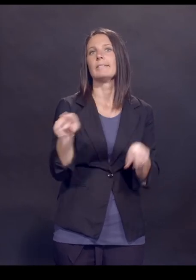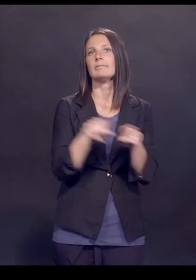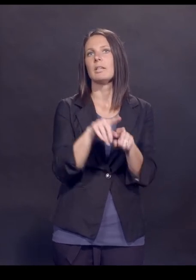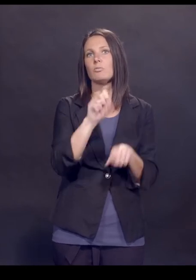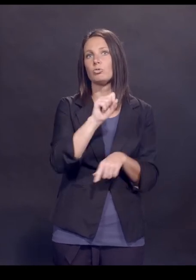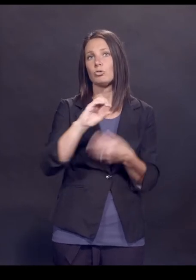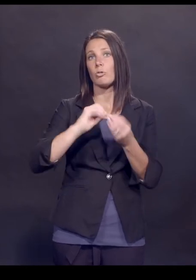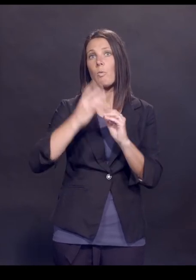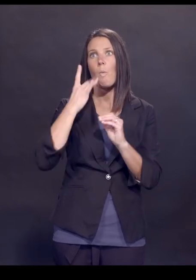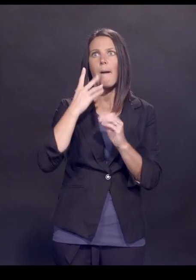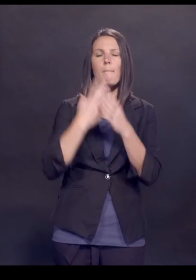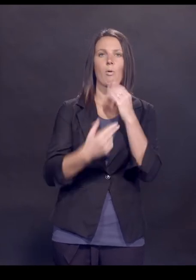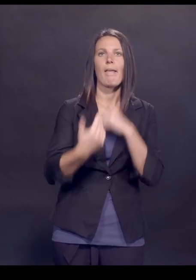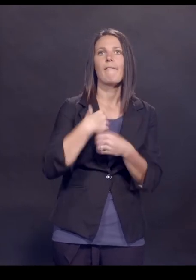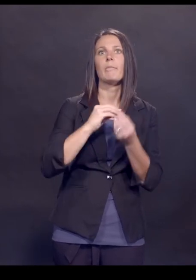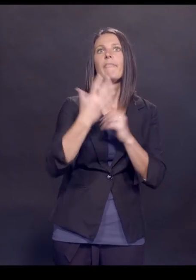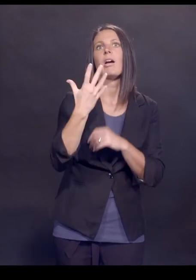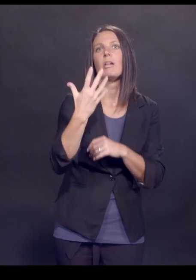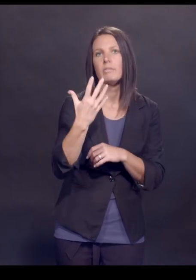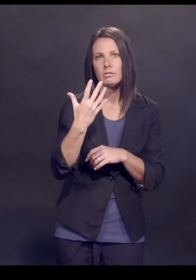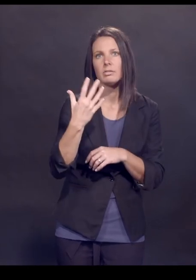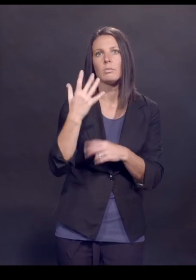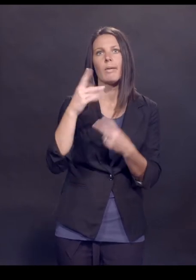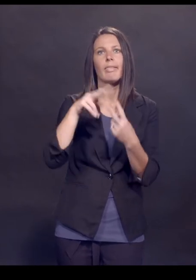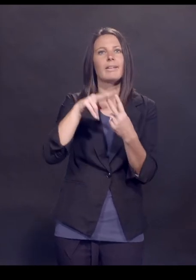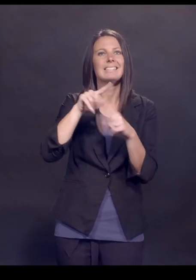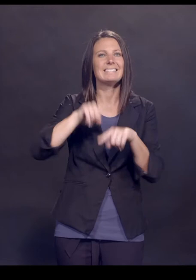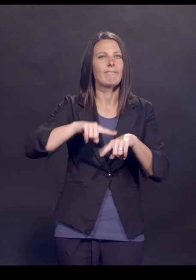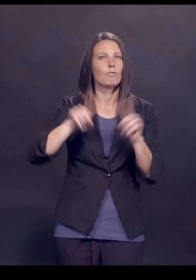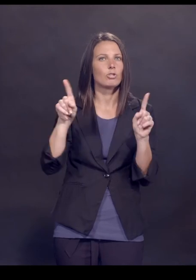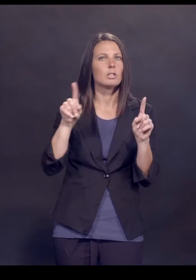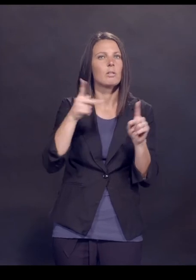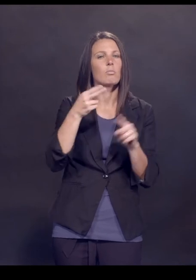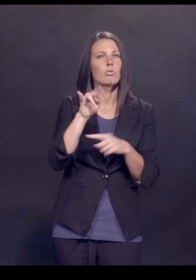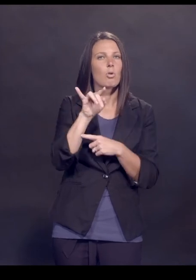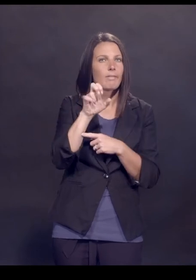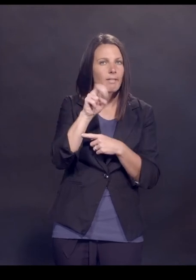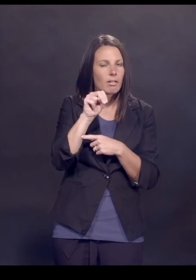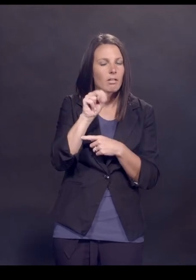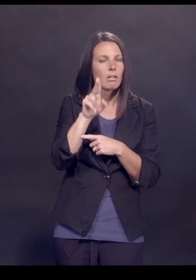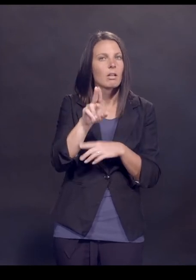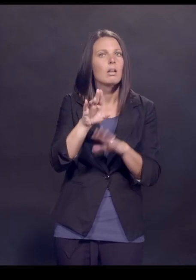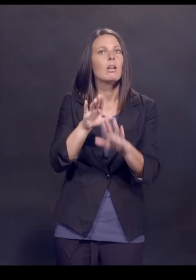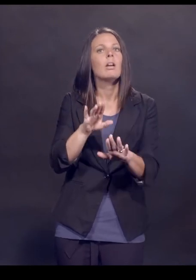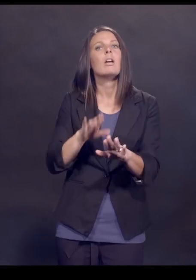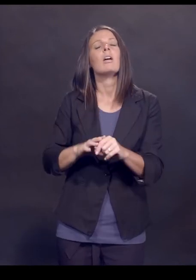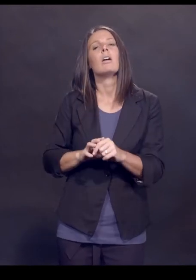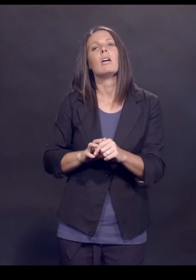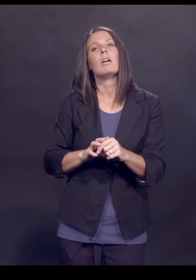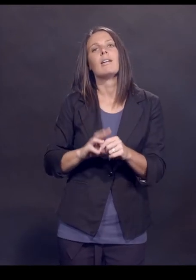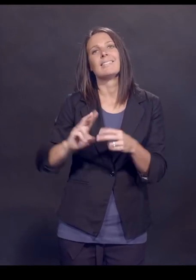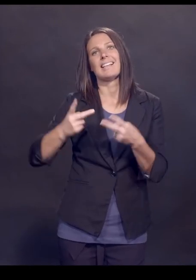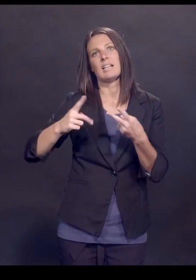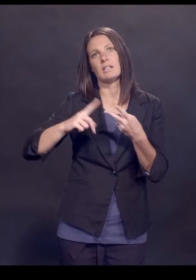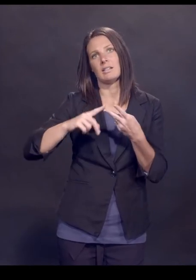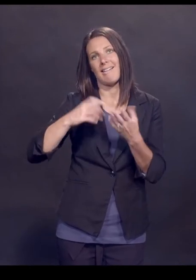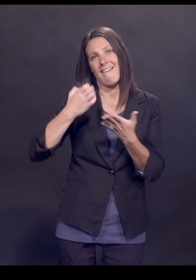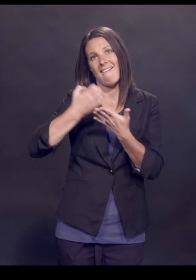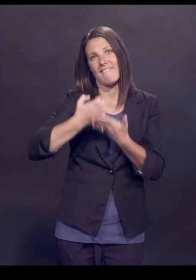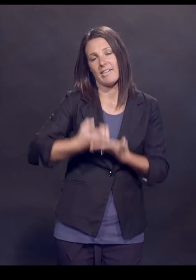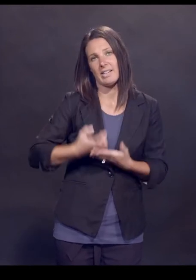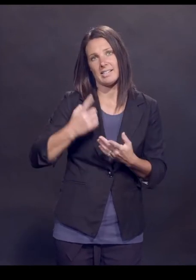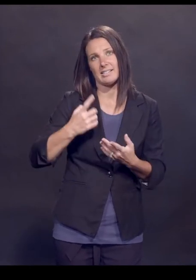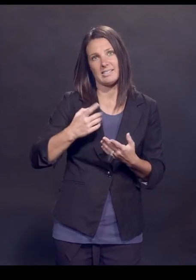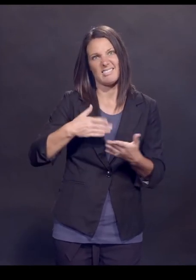number because they both contain the number five. They were distinct. Secondly, there were the second piece of evidence arguing